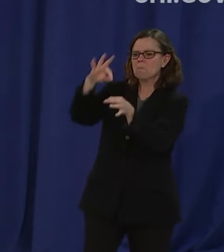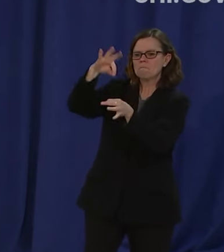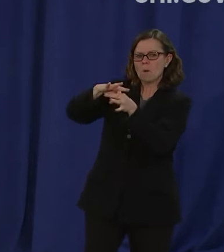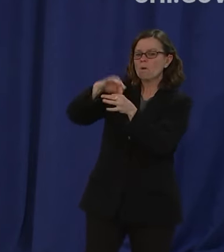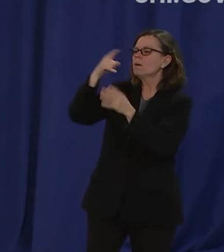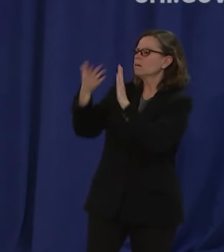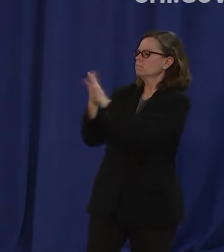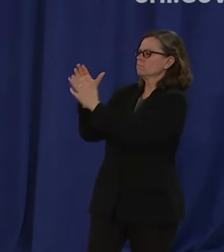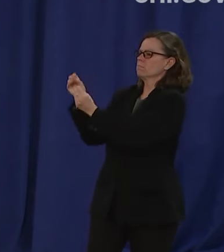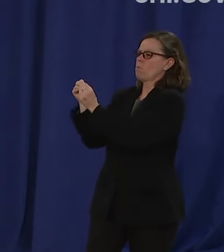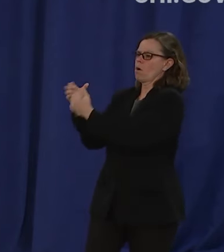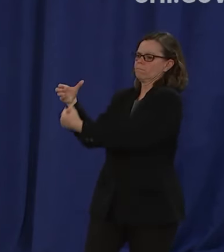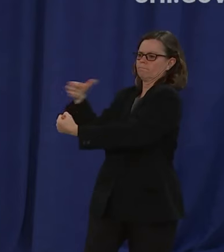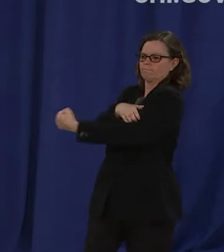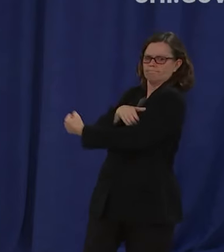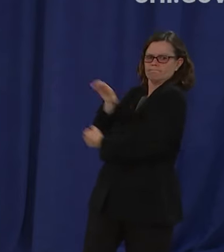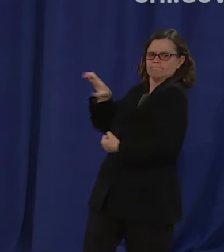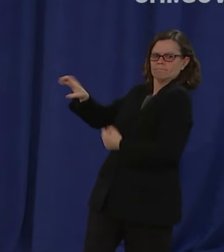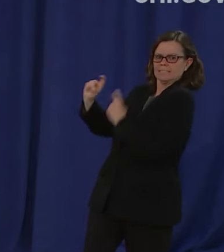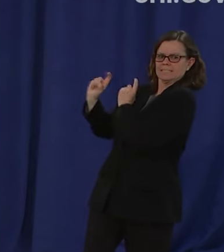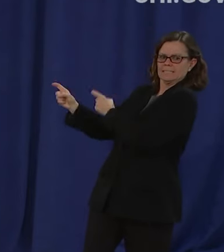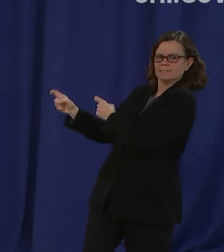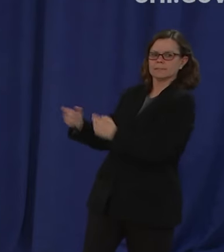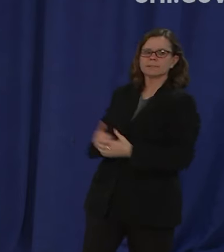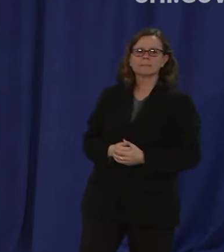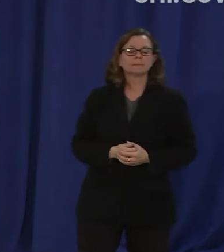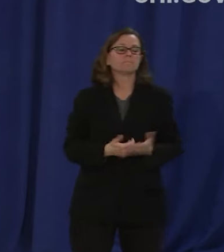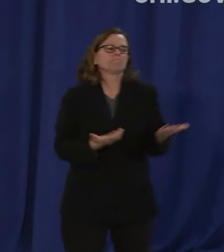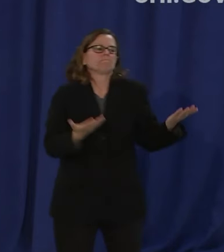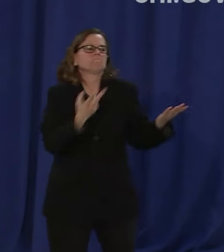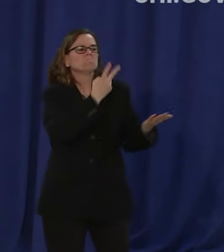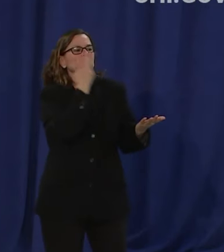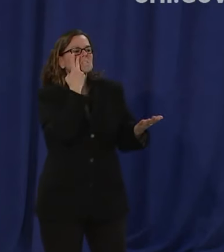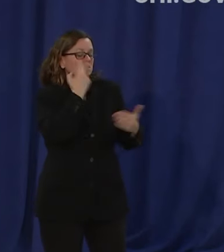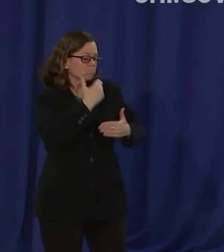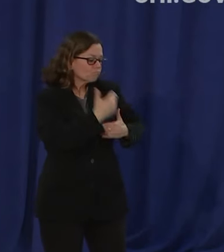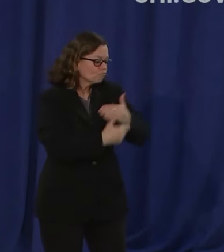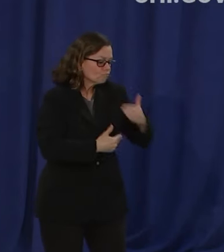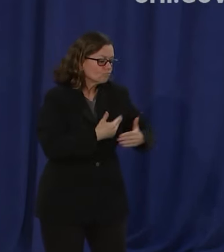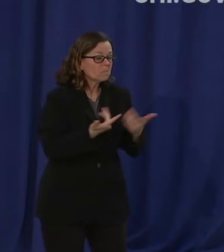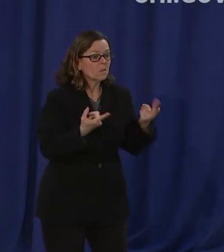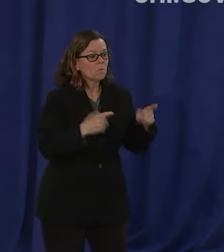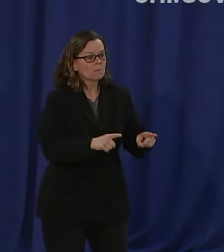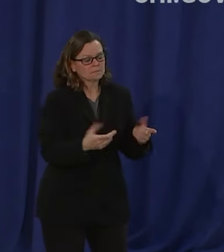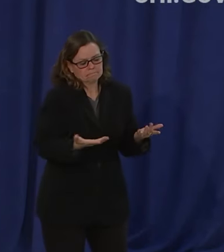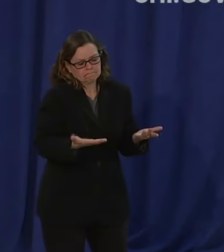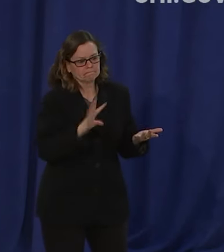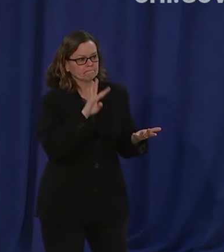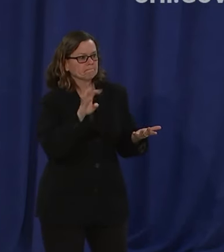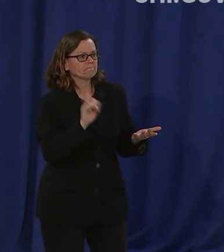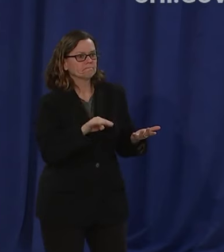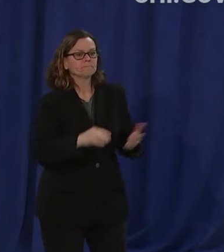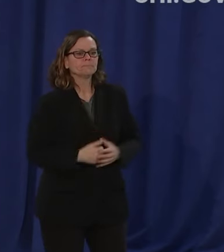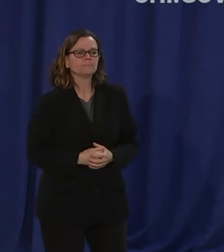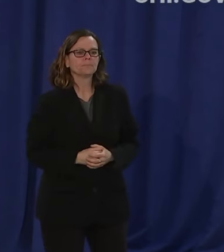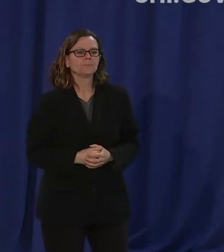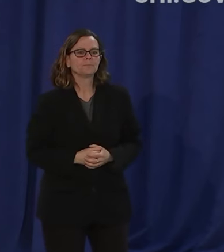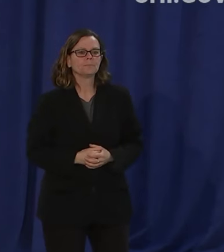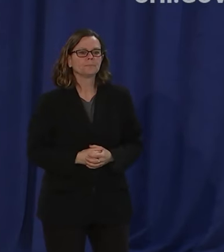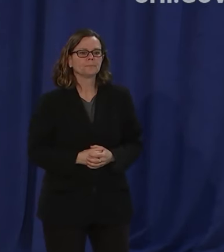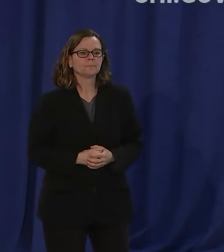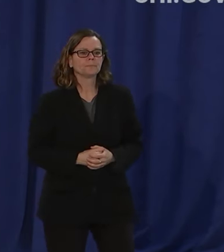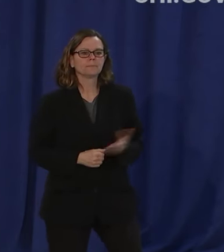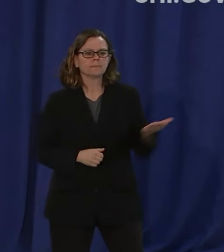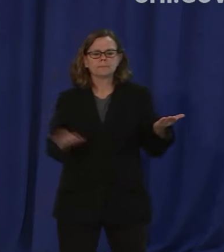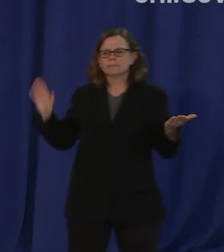question from mariano at univision now that the number of latino victims of covet 19 is incrementing to numbers that